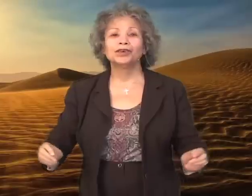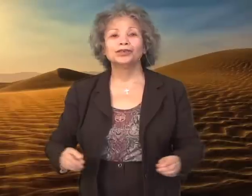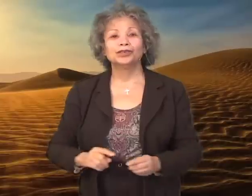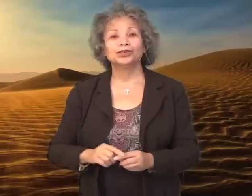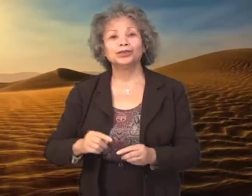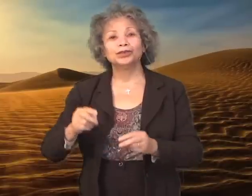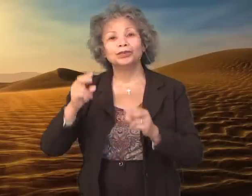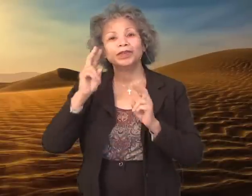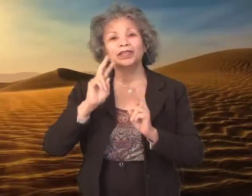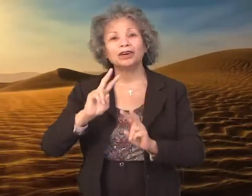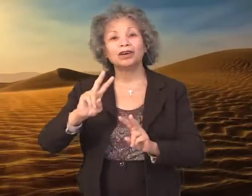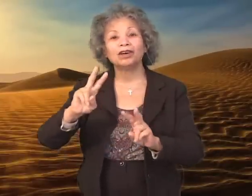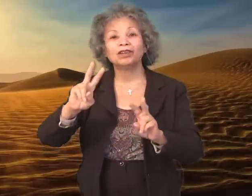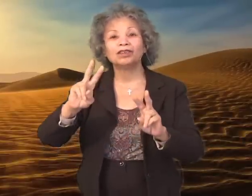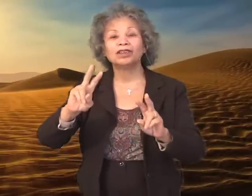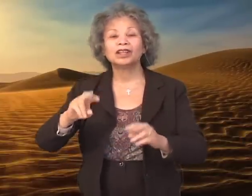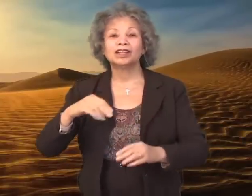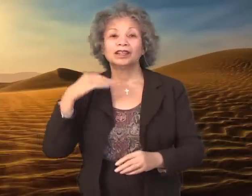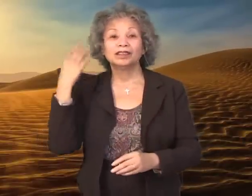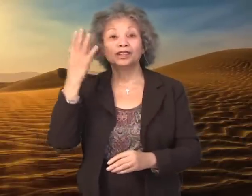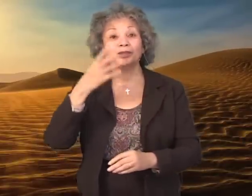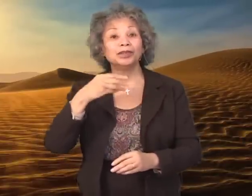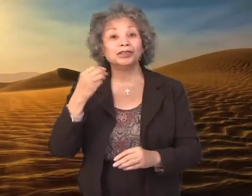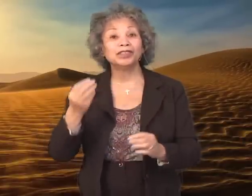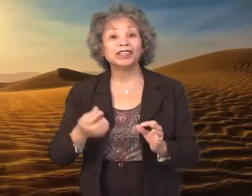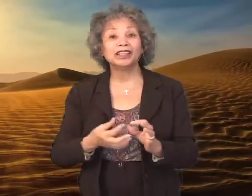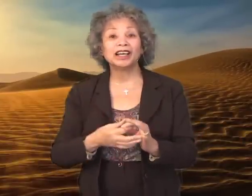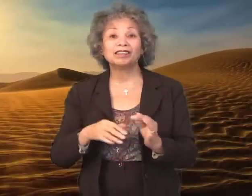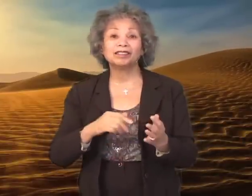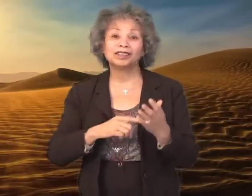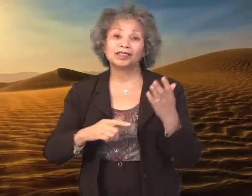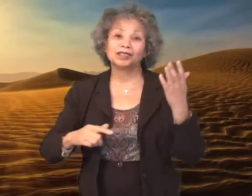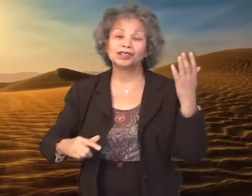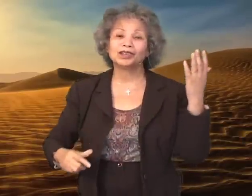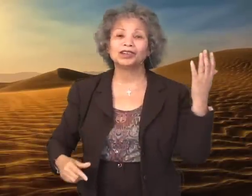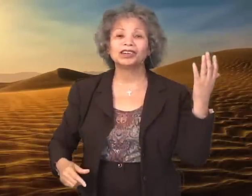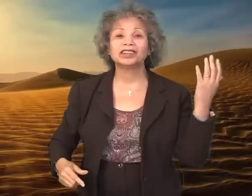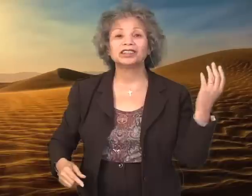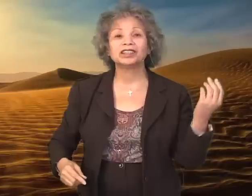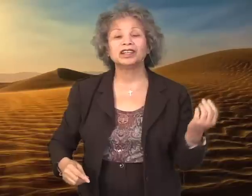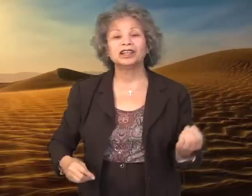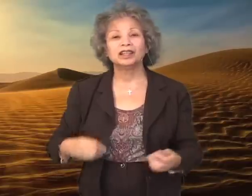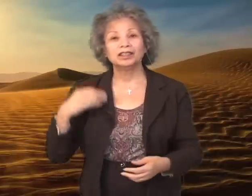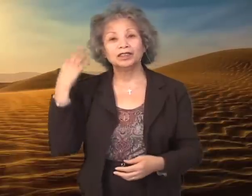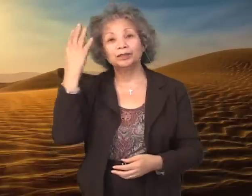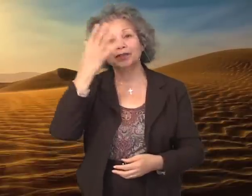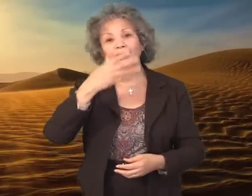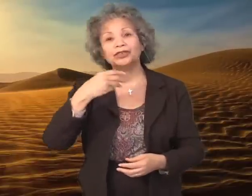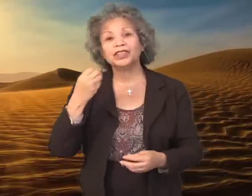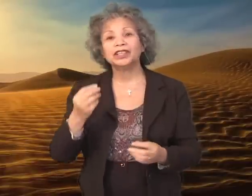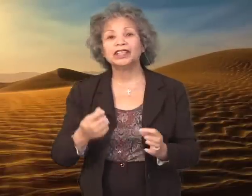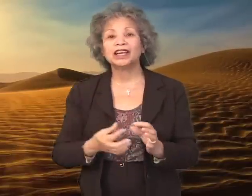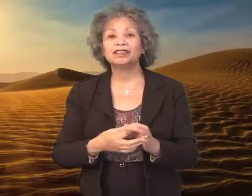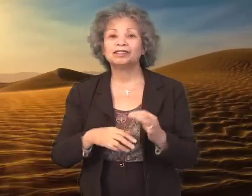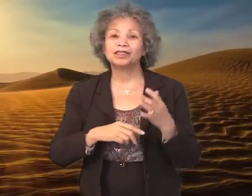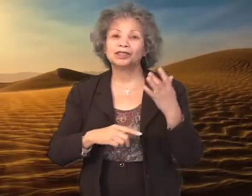to behold the beauty of the Lord, the beauty of the